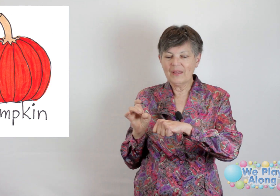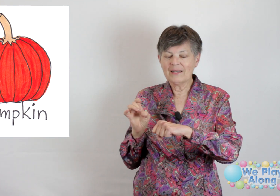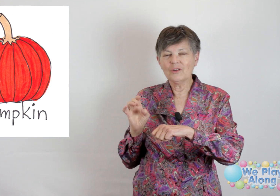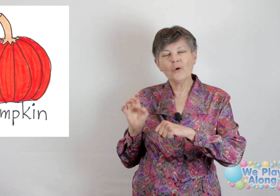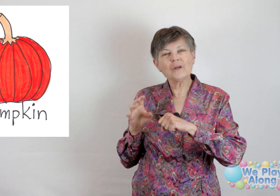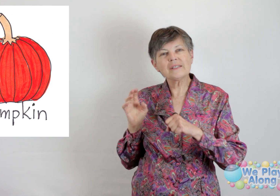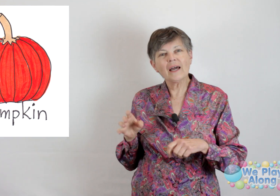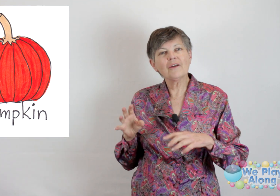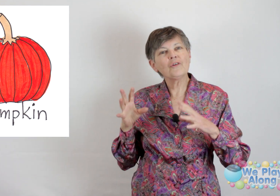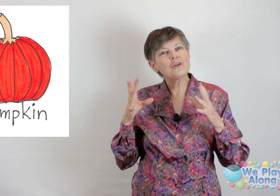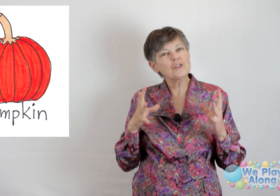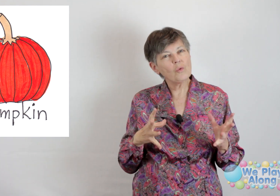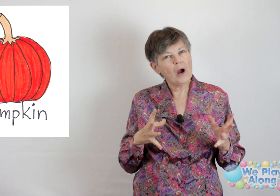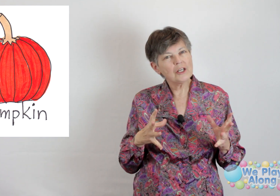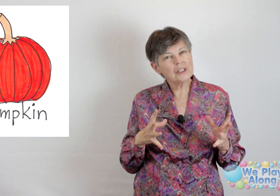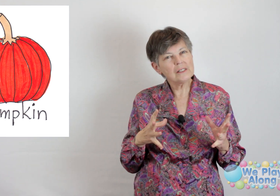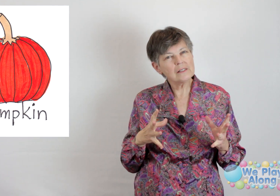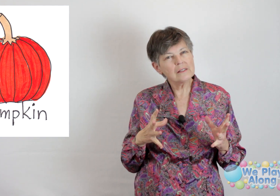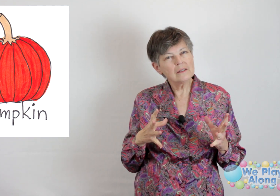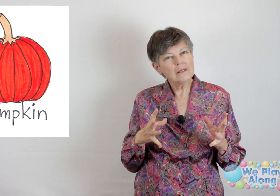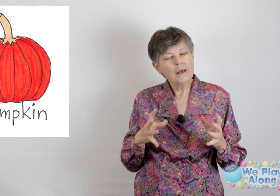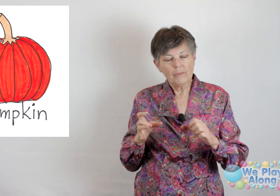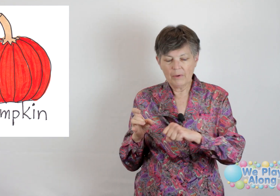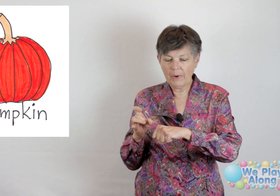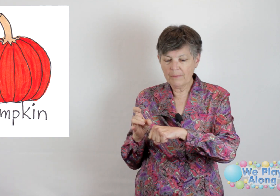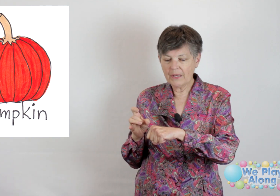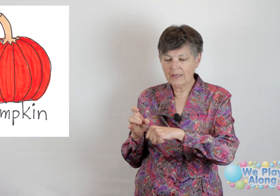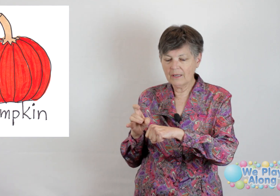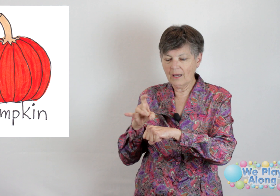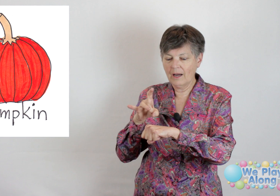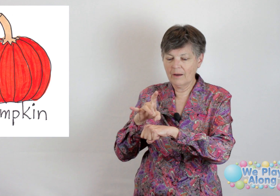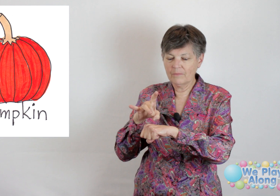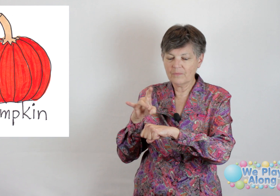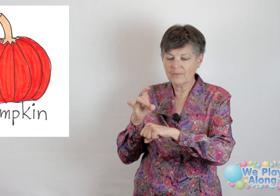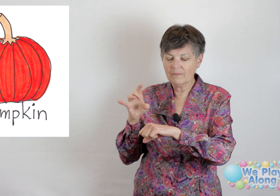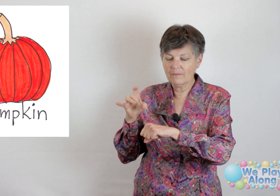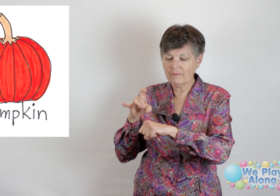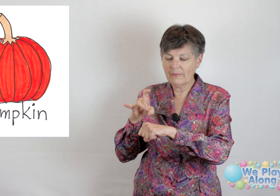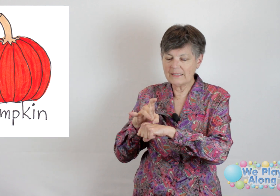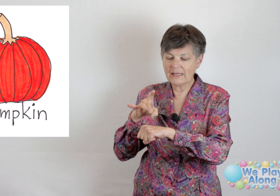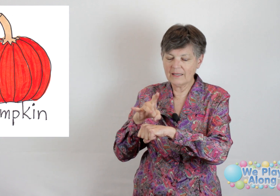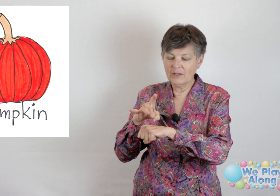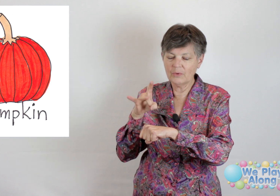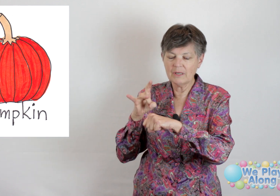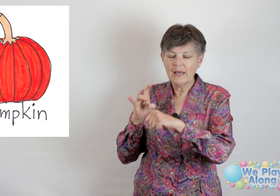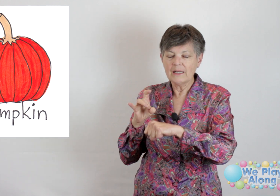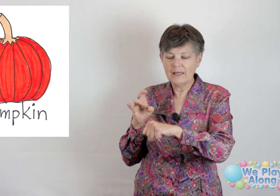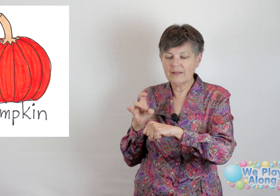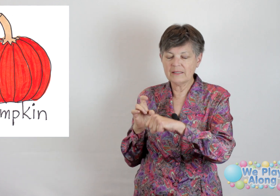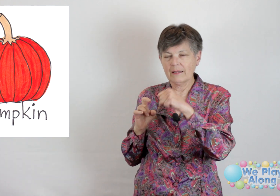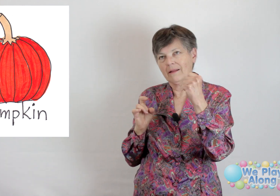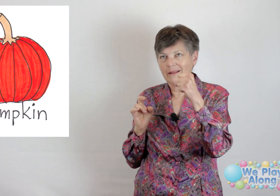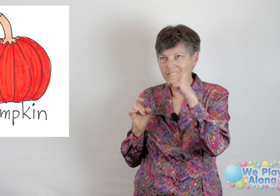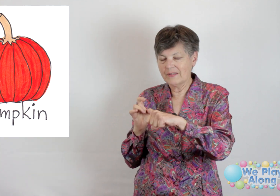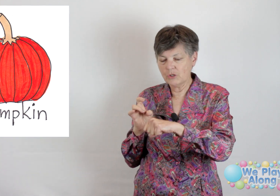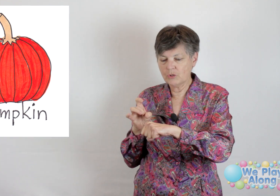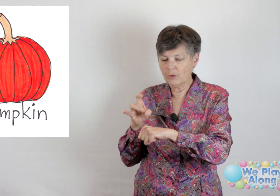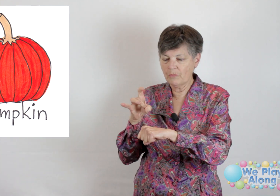No real sign for the squashes, but pumpkin, basically you would, like this is your